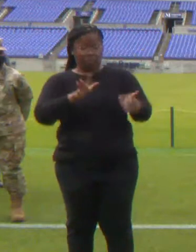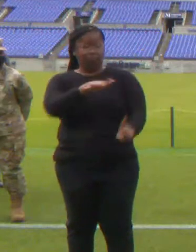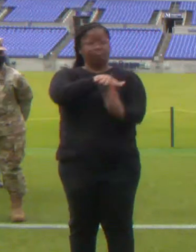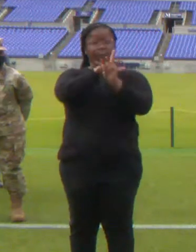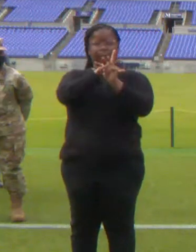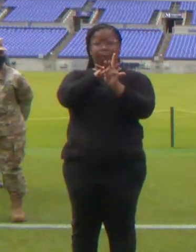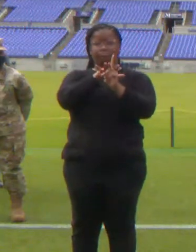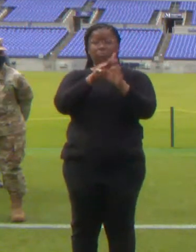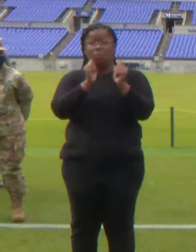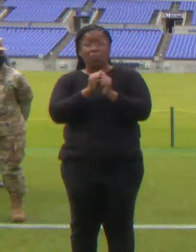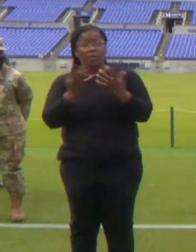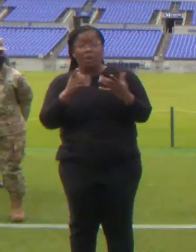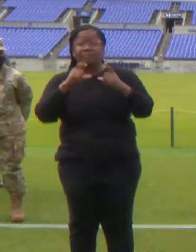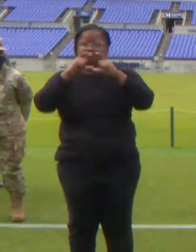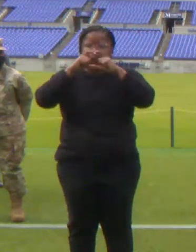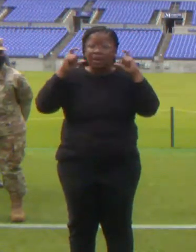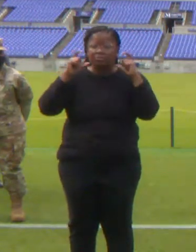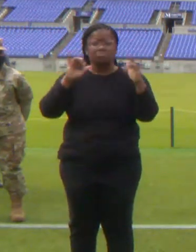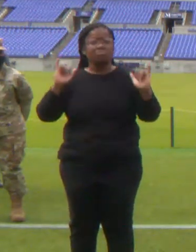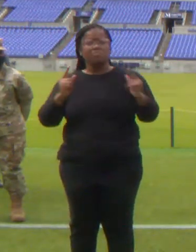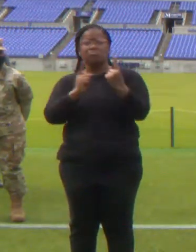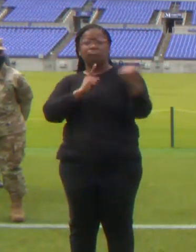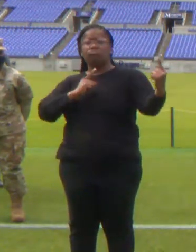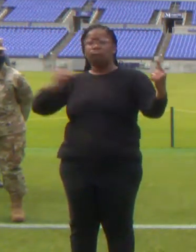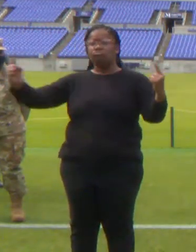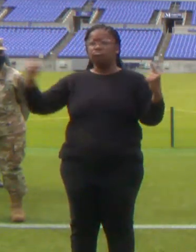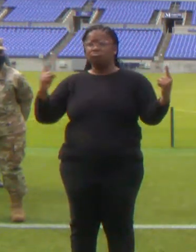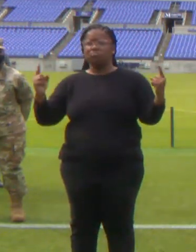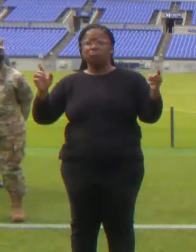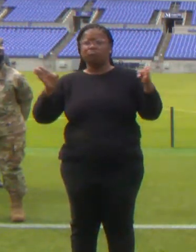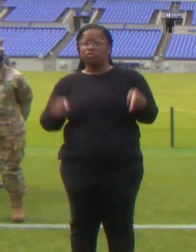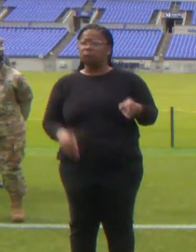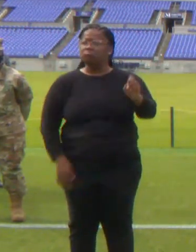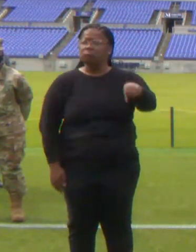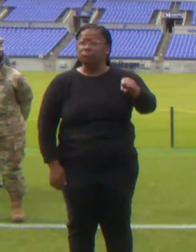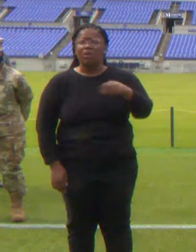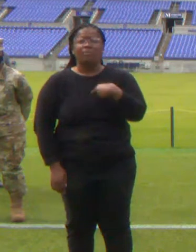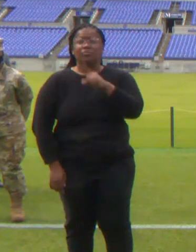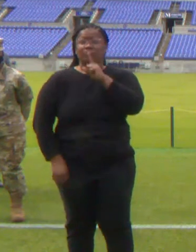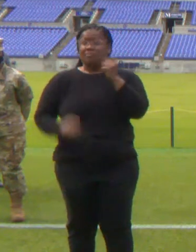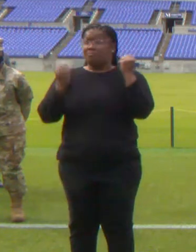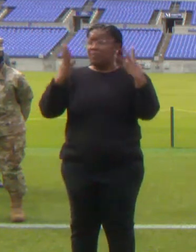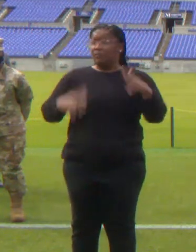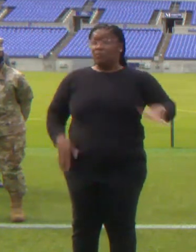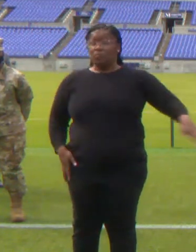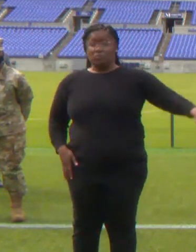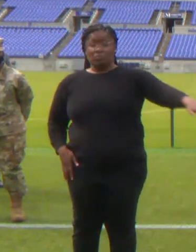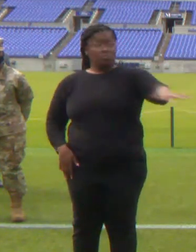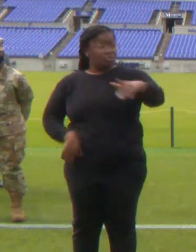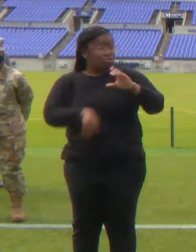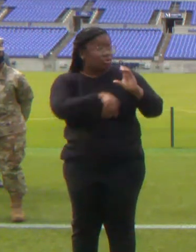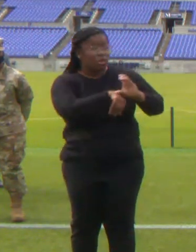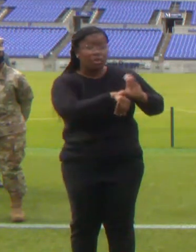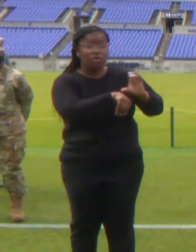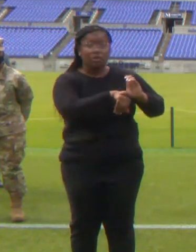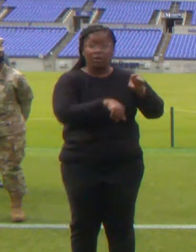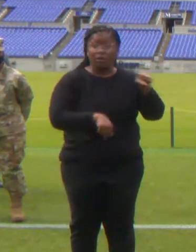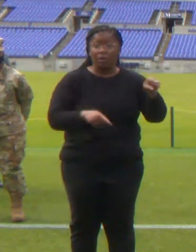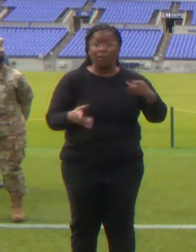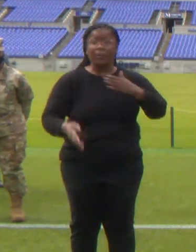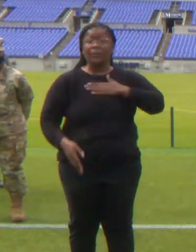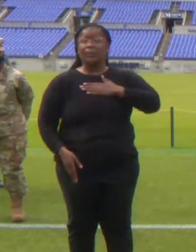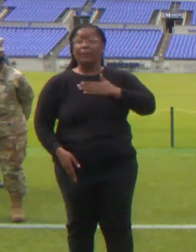services. I am sure that many congregations were grateful to be able to come together in one place.